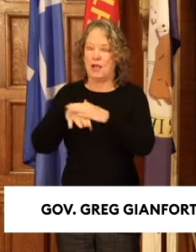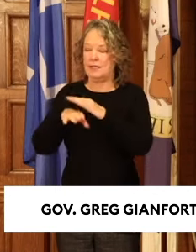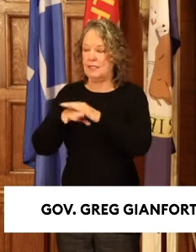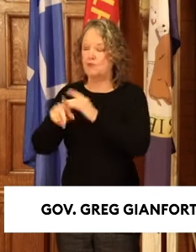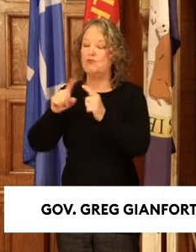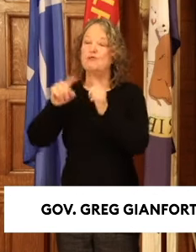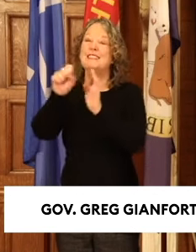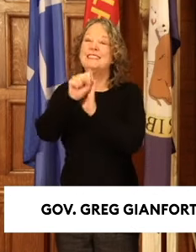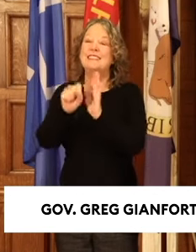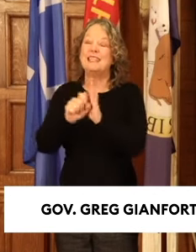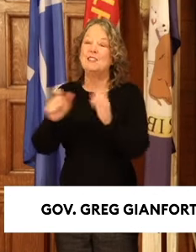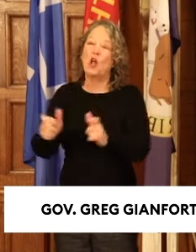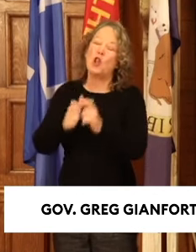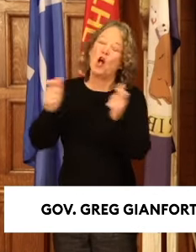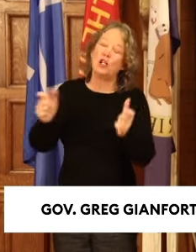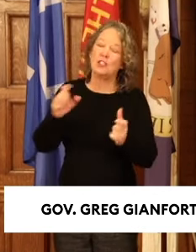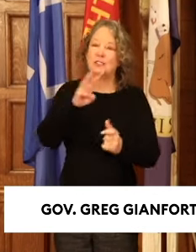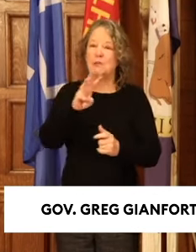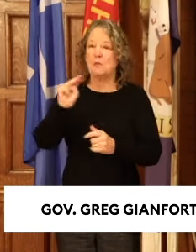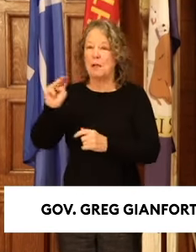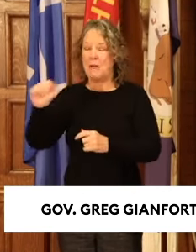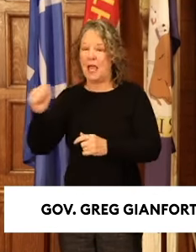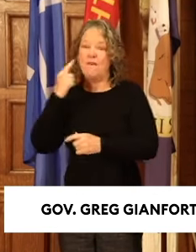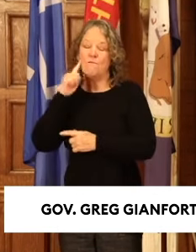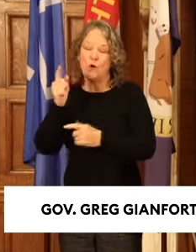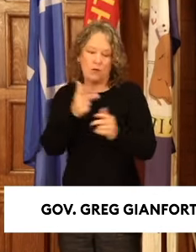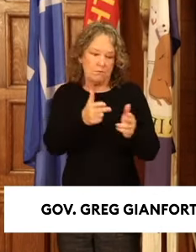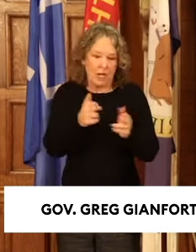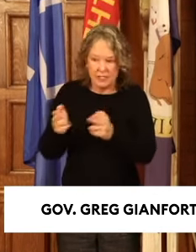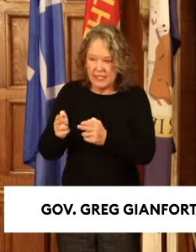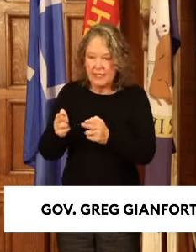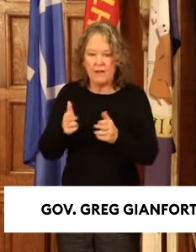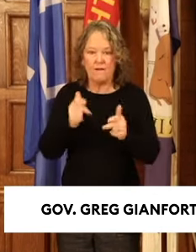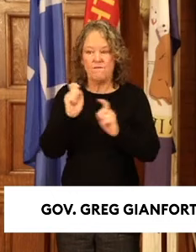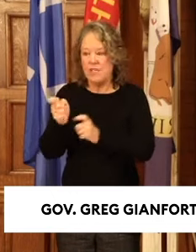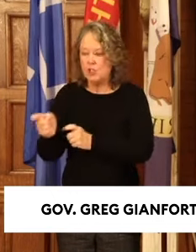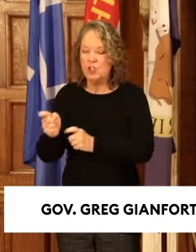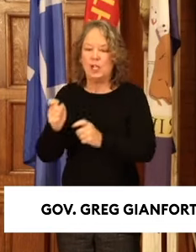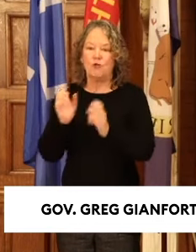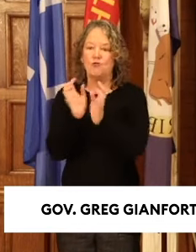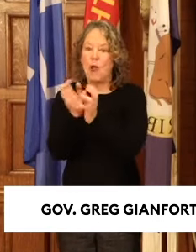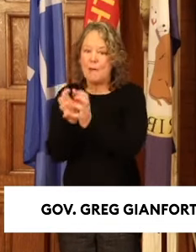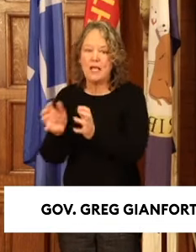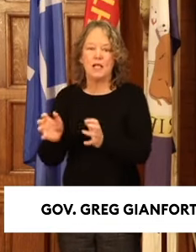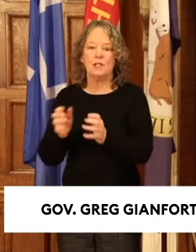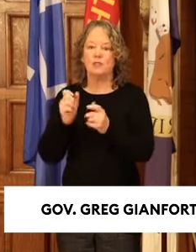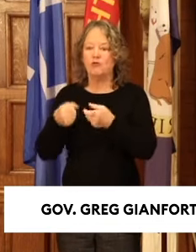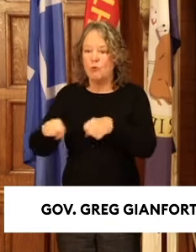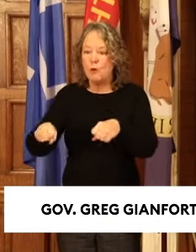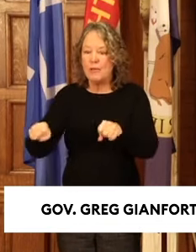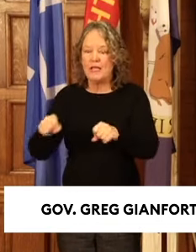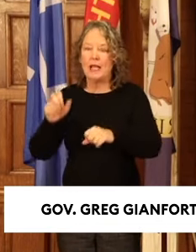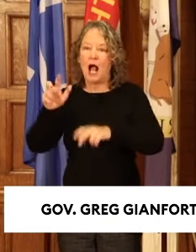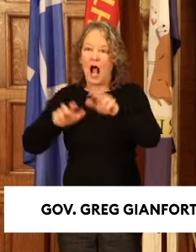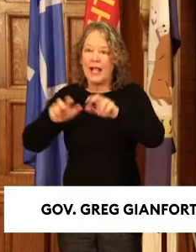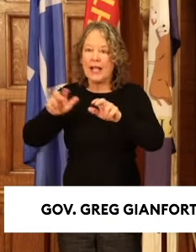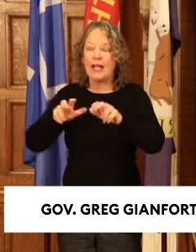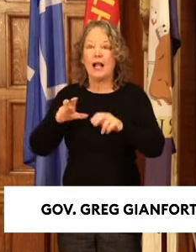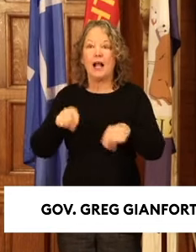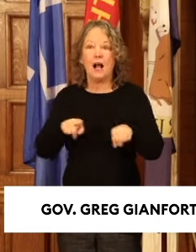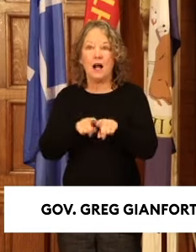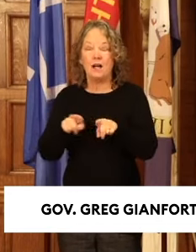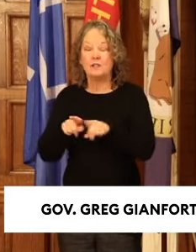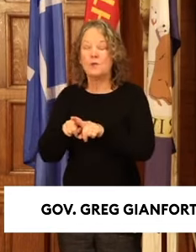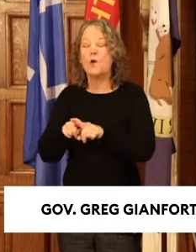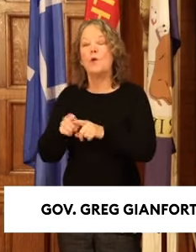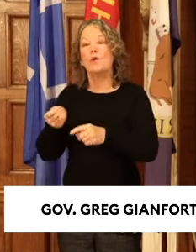state's largest WMA for hunting, fishing, trapping, snowmobiling, and hiking. And in addition,